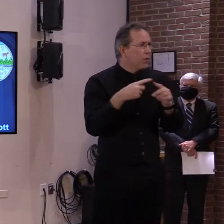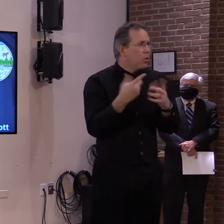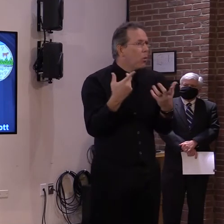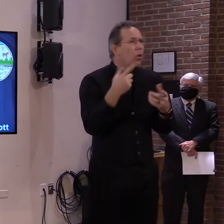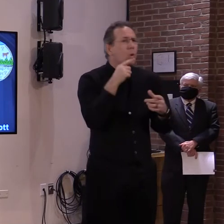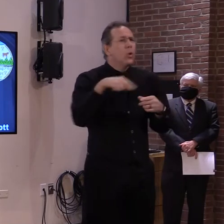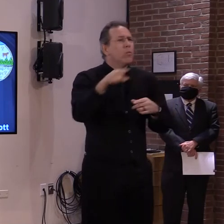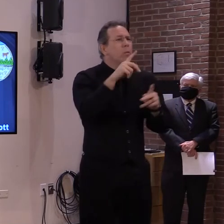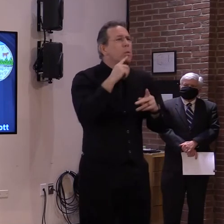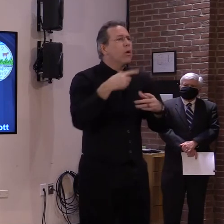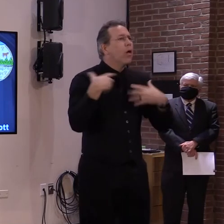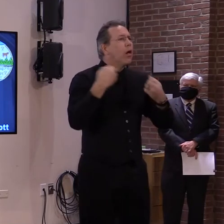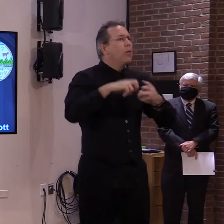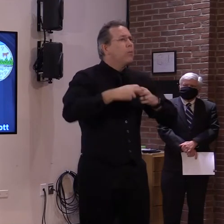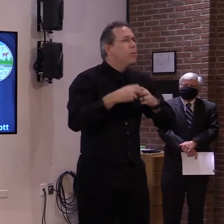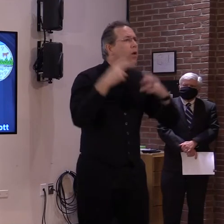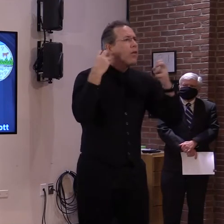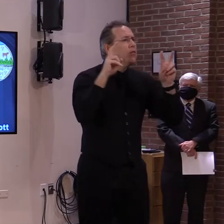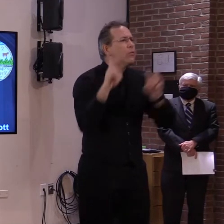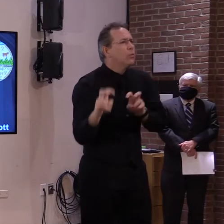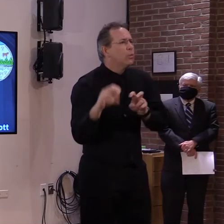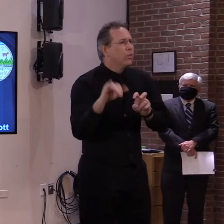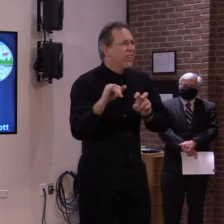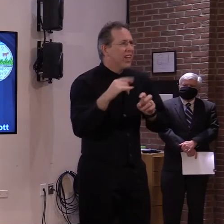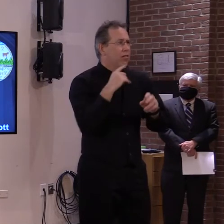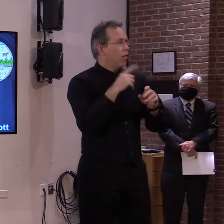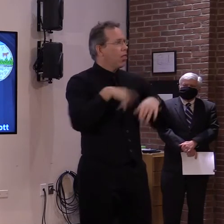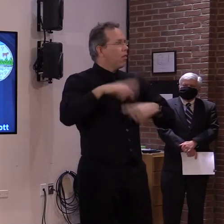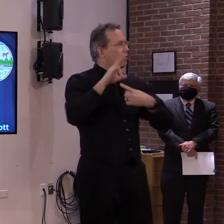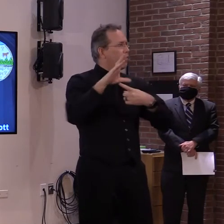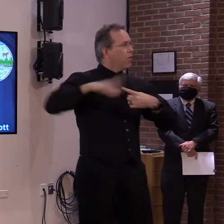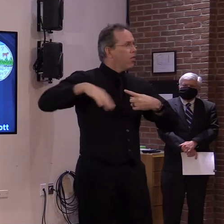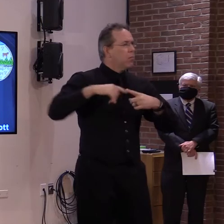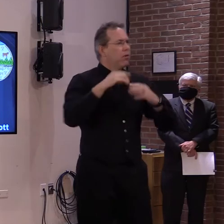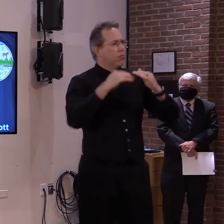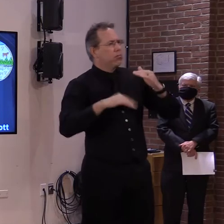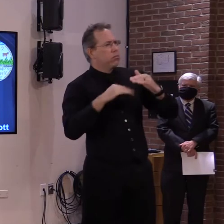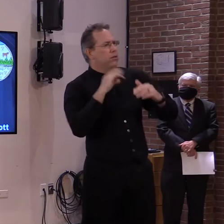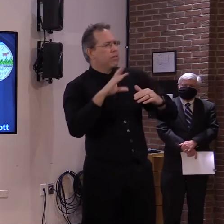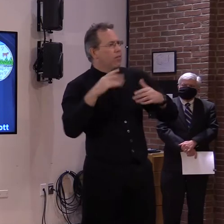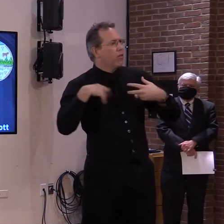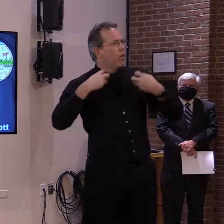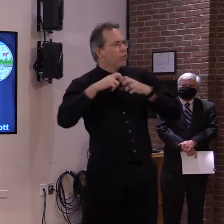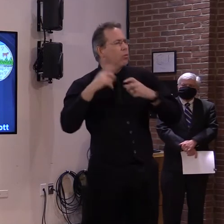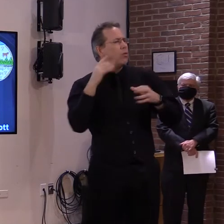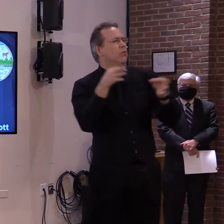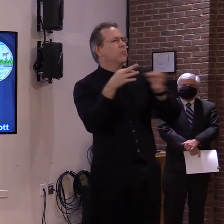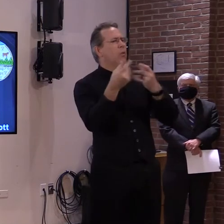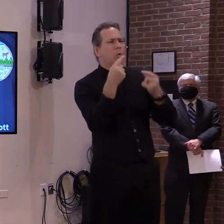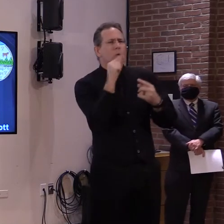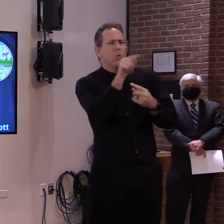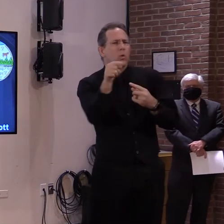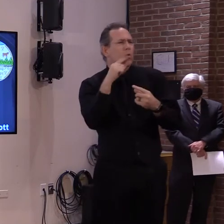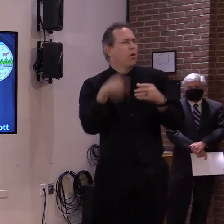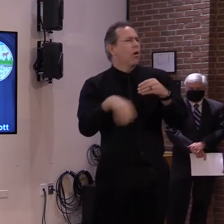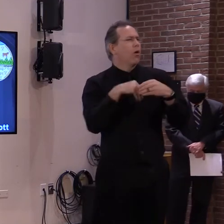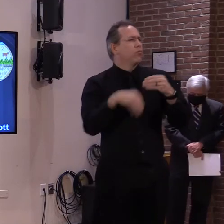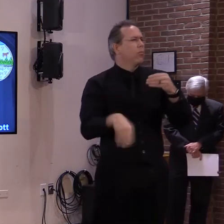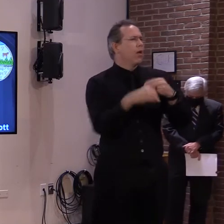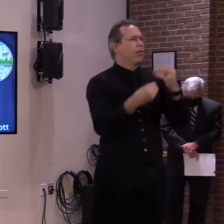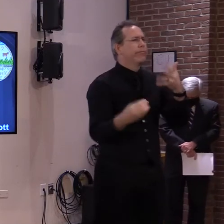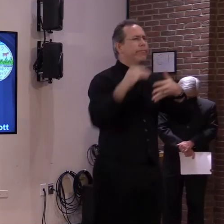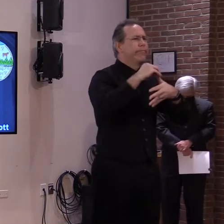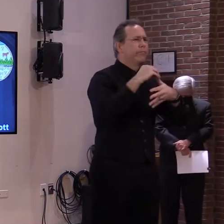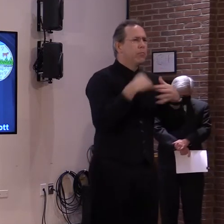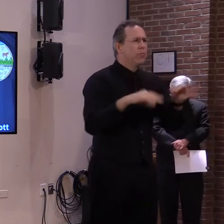this approach is all about vaccinating those more likely to die from COVID so we can protect them